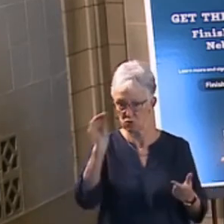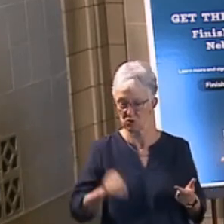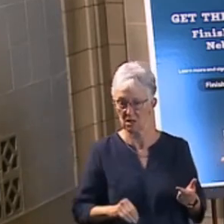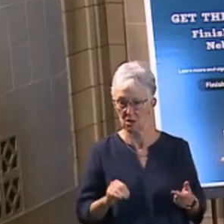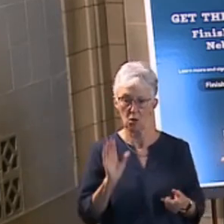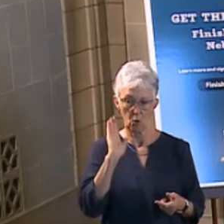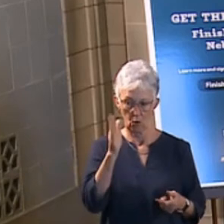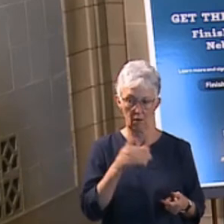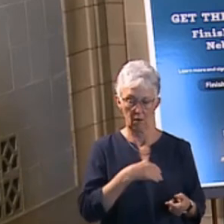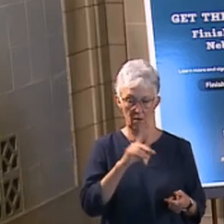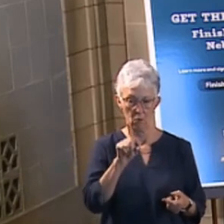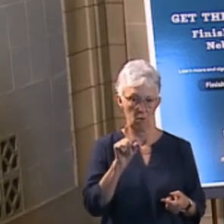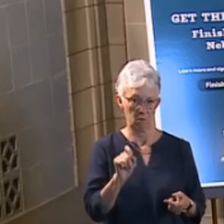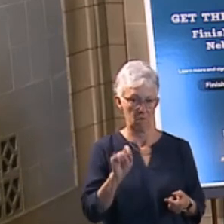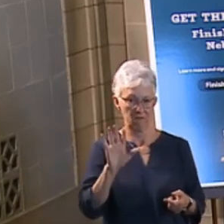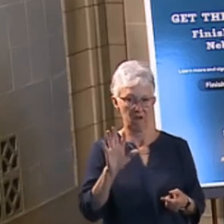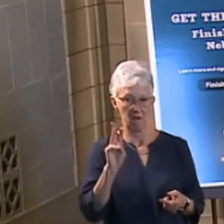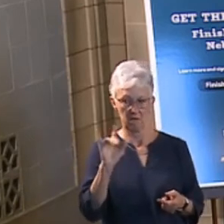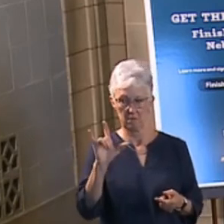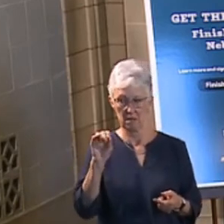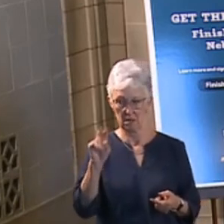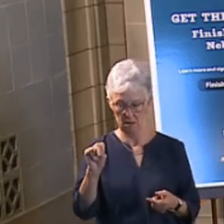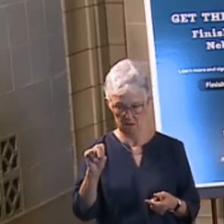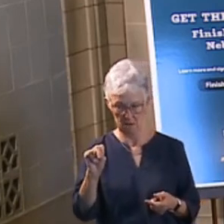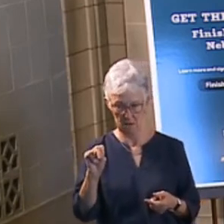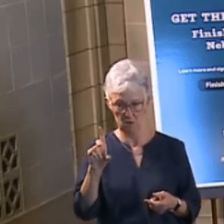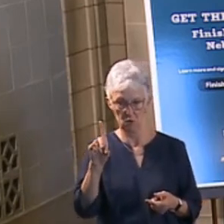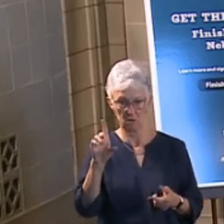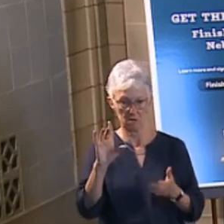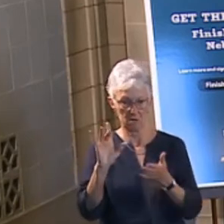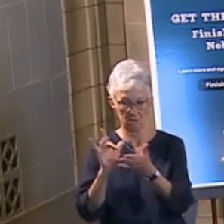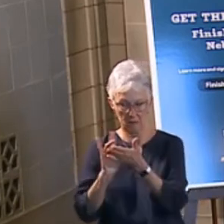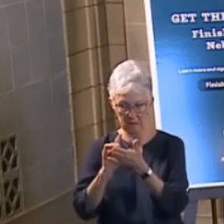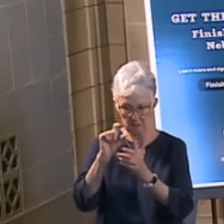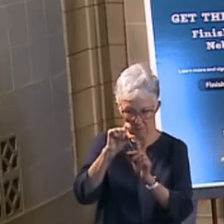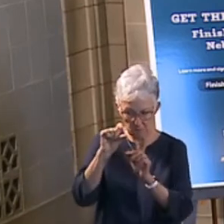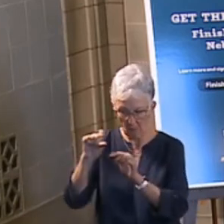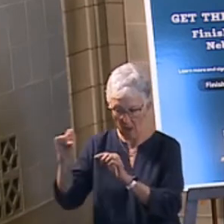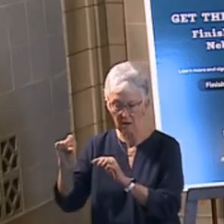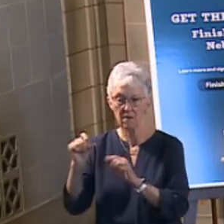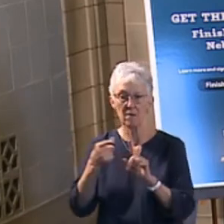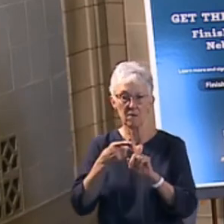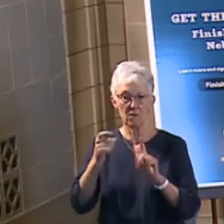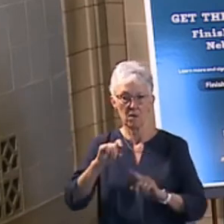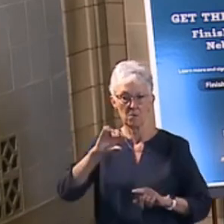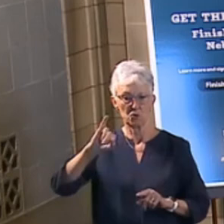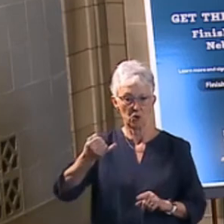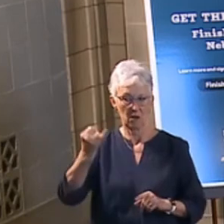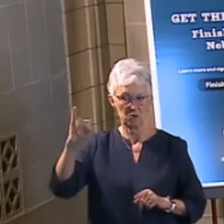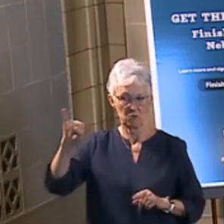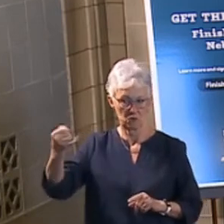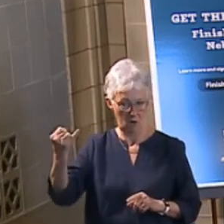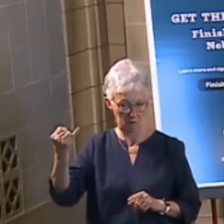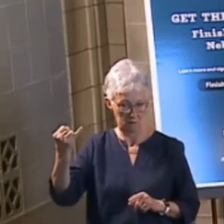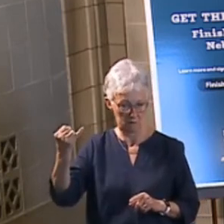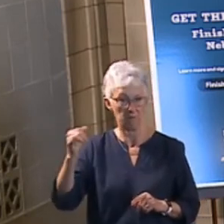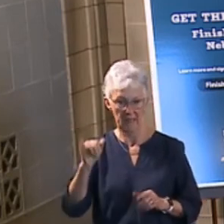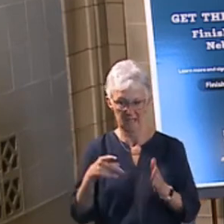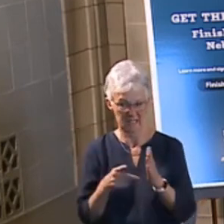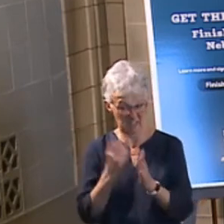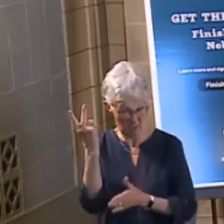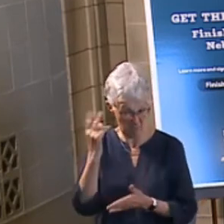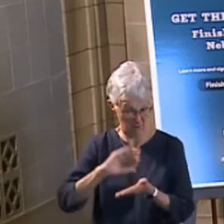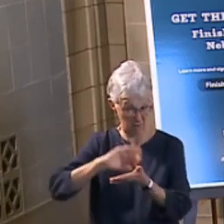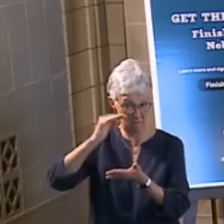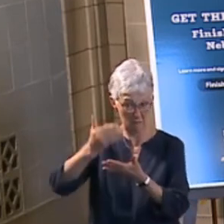.1 million doses of Johnson & Johnson. So, that's a significant increase for the federal pharmacy program. That's more than doubling the amount of vaccine